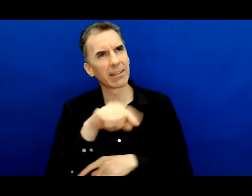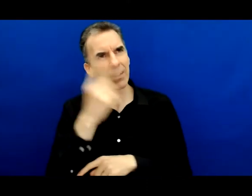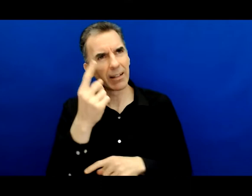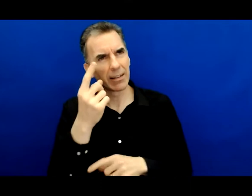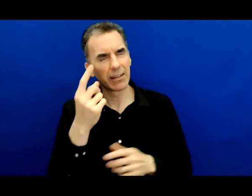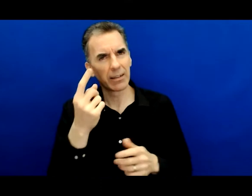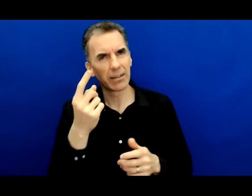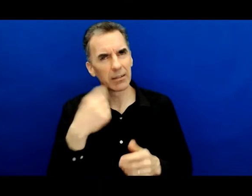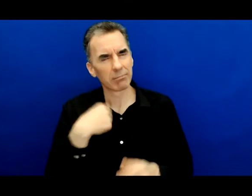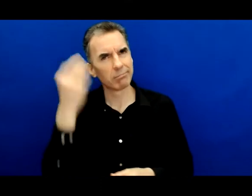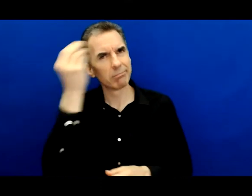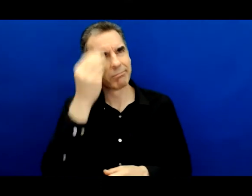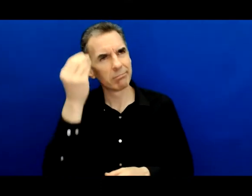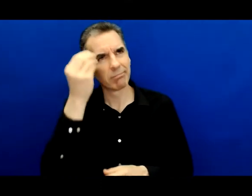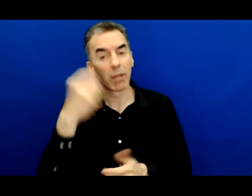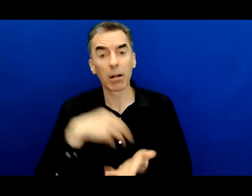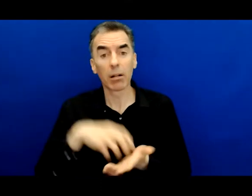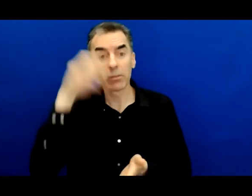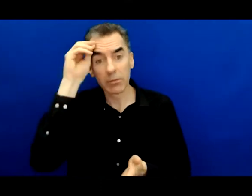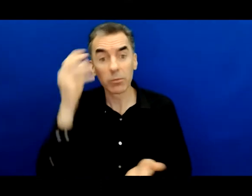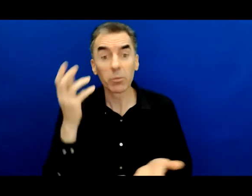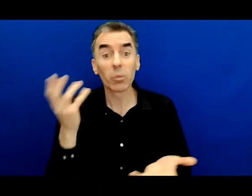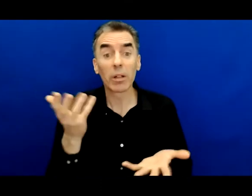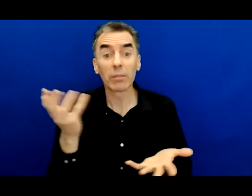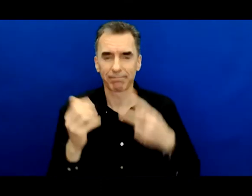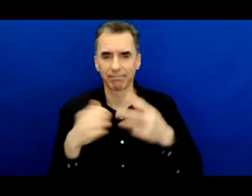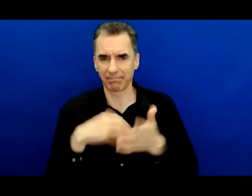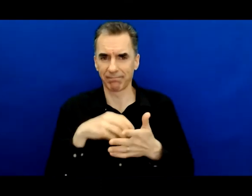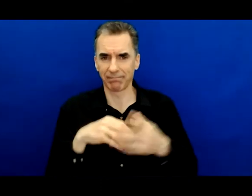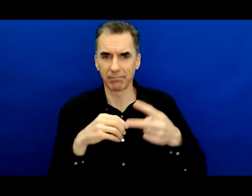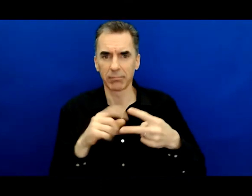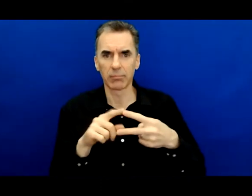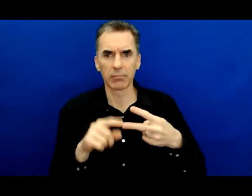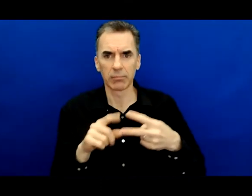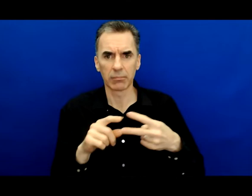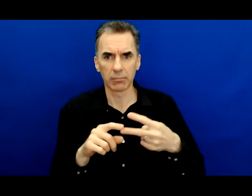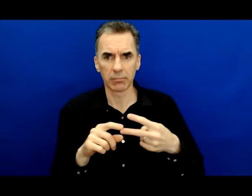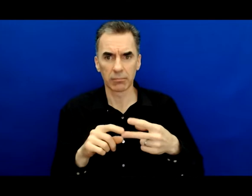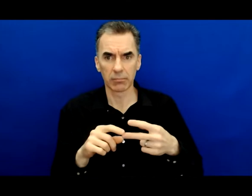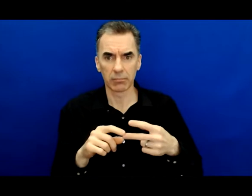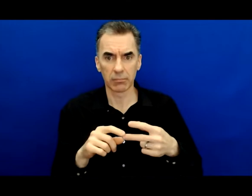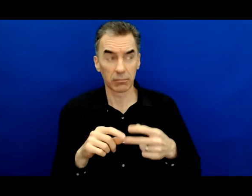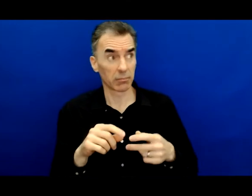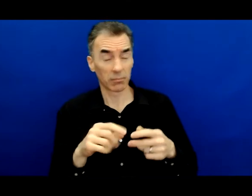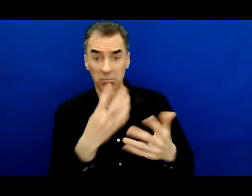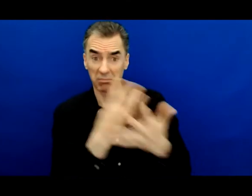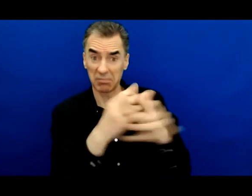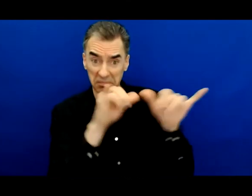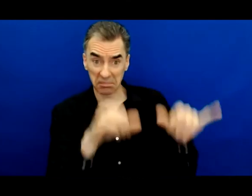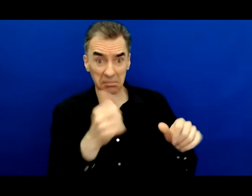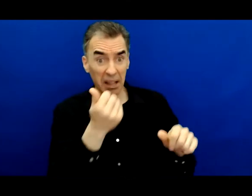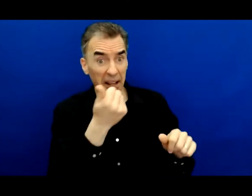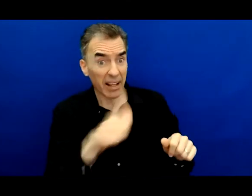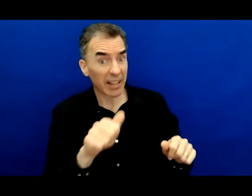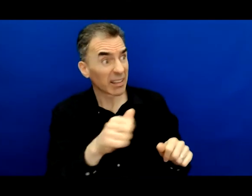But what that moment taught me was a couple of things. One, who would expect any good to come from a correctional system? Who would expect the correction